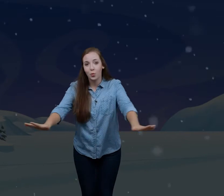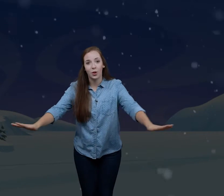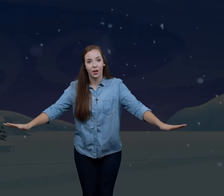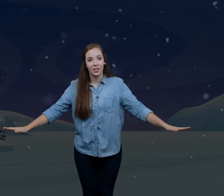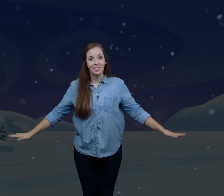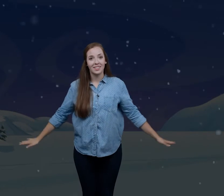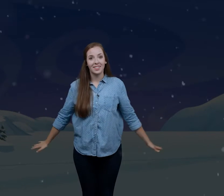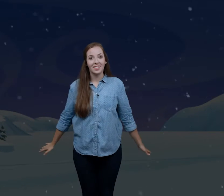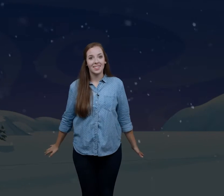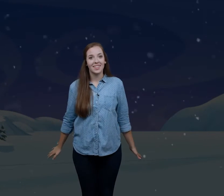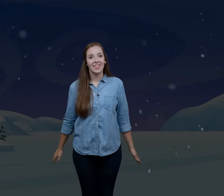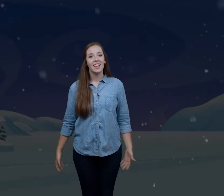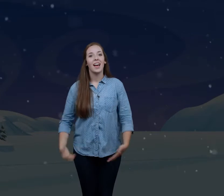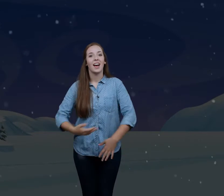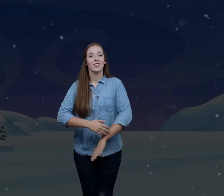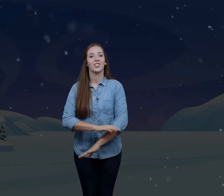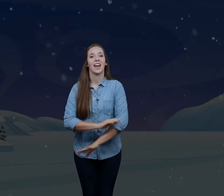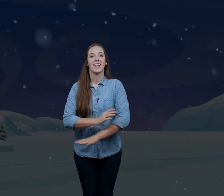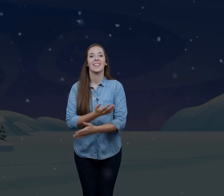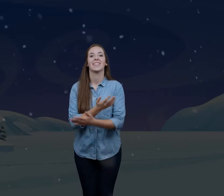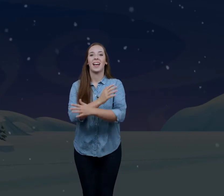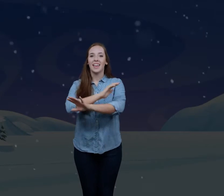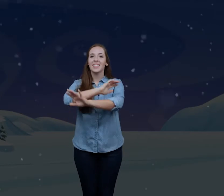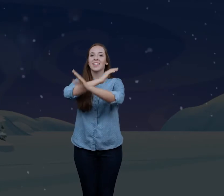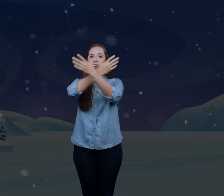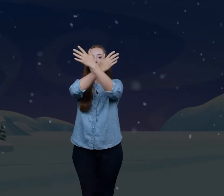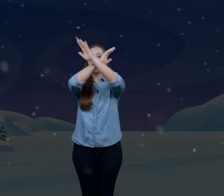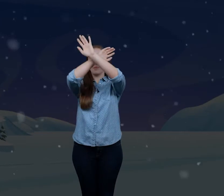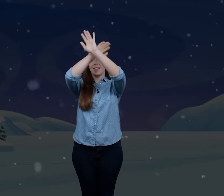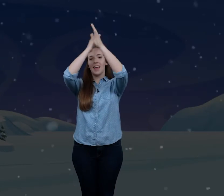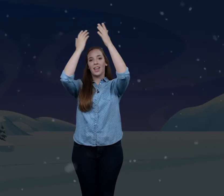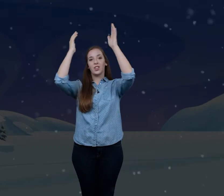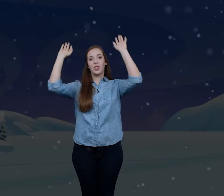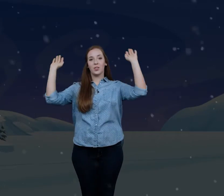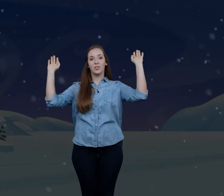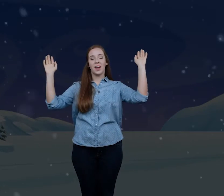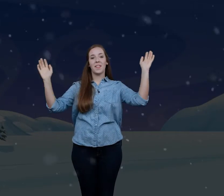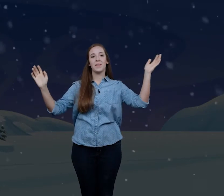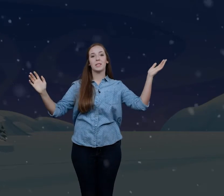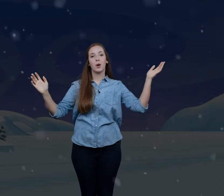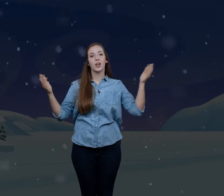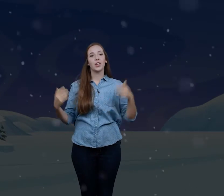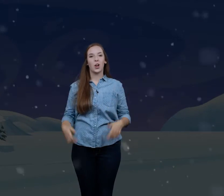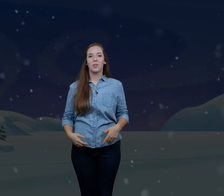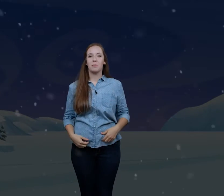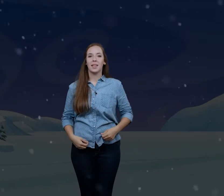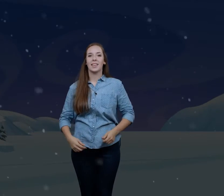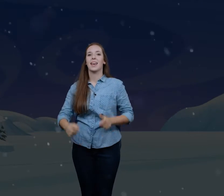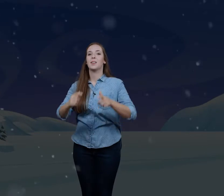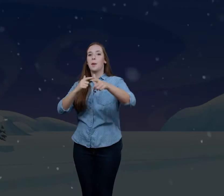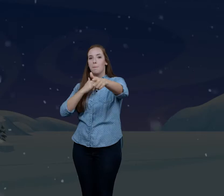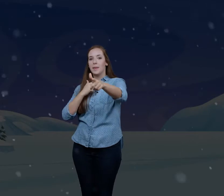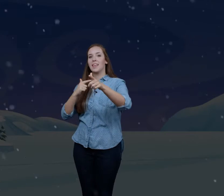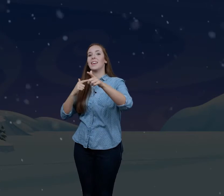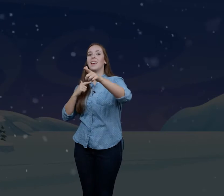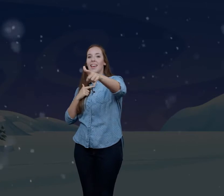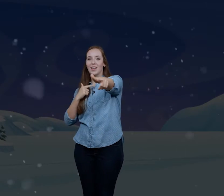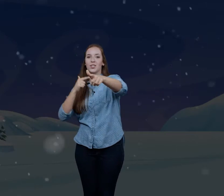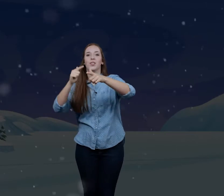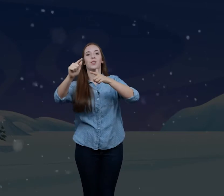world. A shining light for me and you. And then this part you're going to go with the beat again. Me and you.